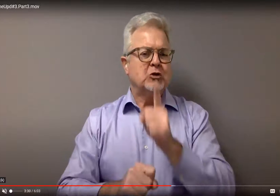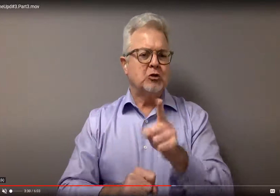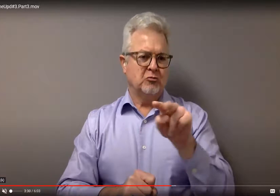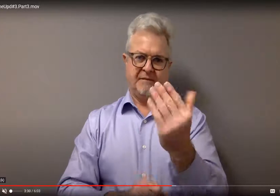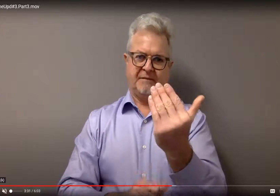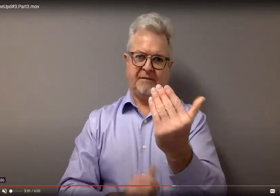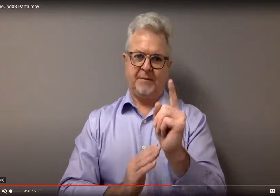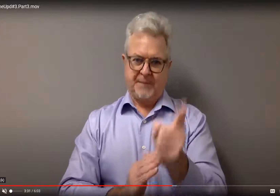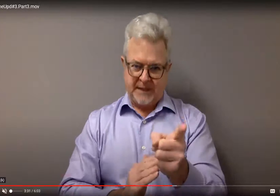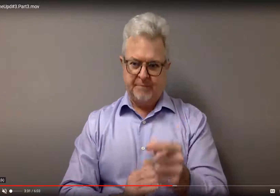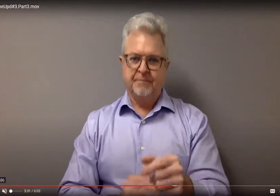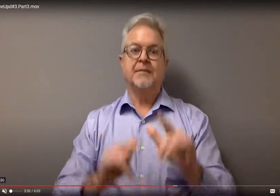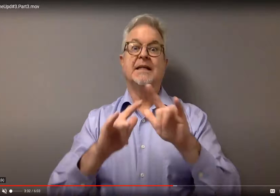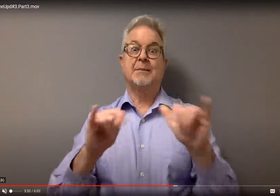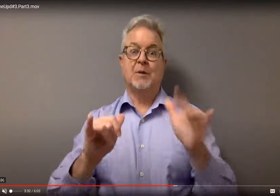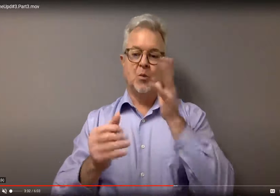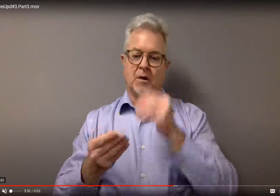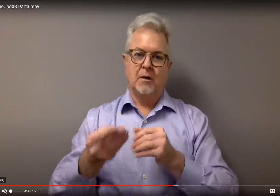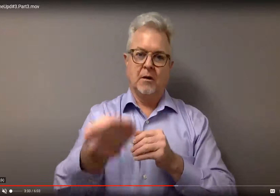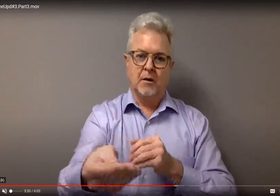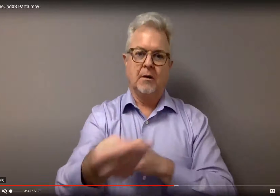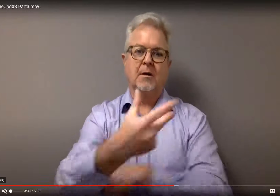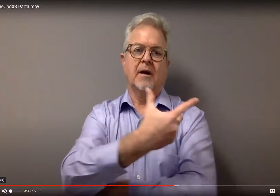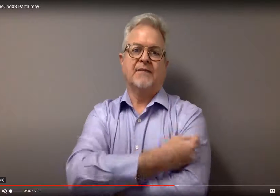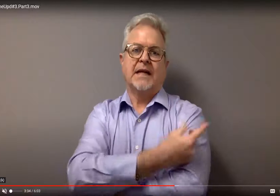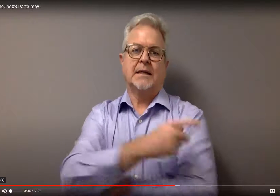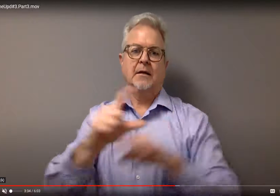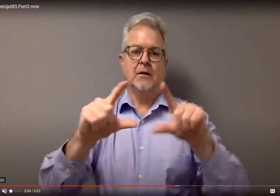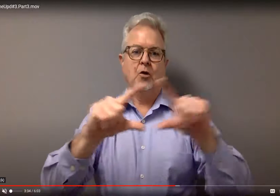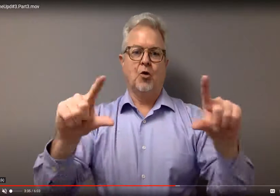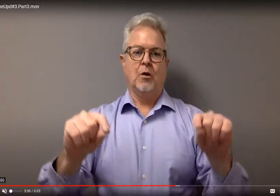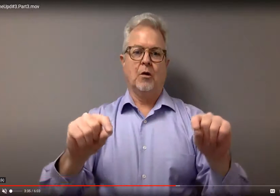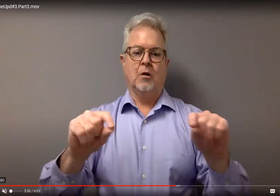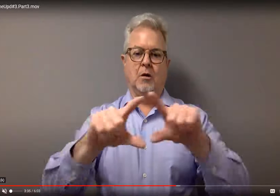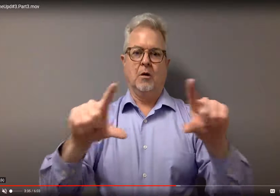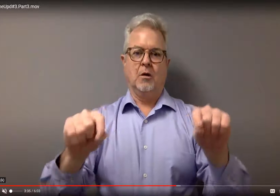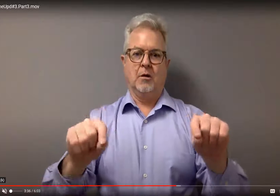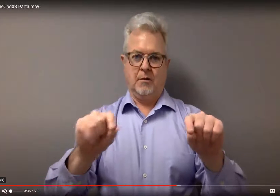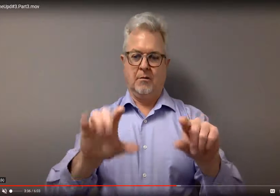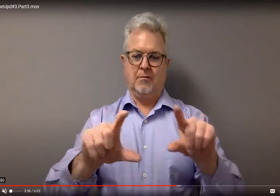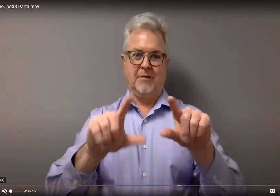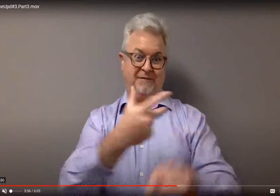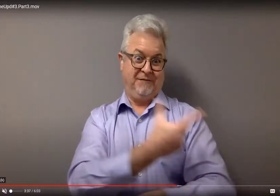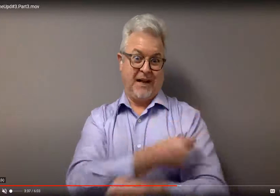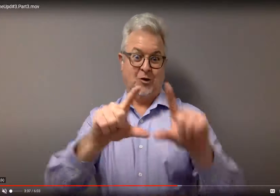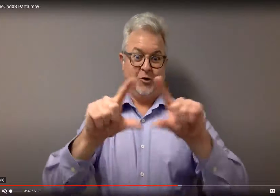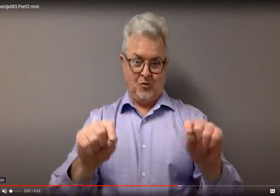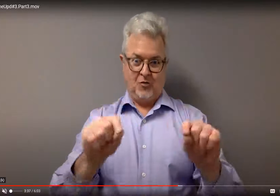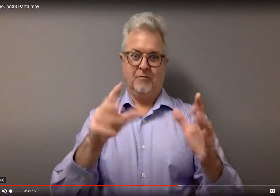pink or you aren't feeling quite well. The nurses are there for that. They will also